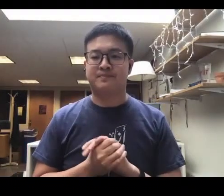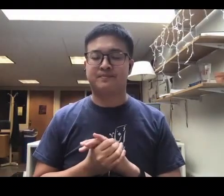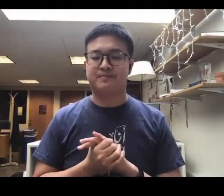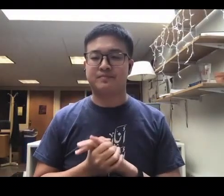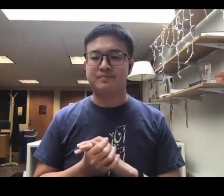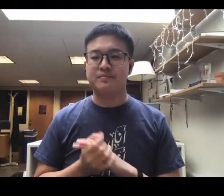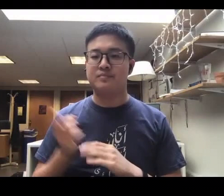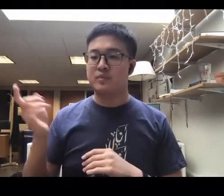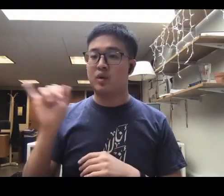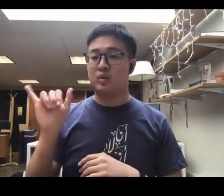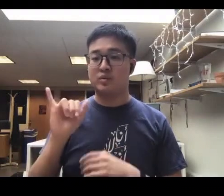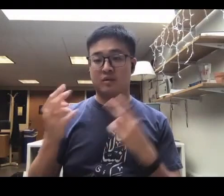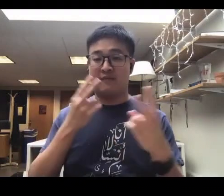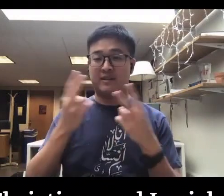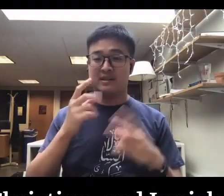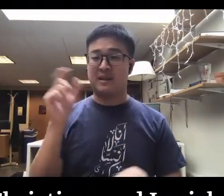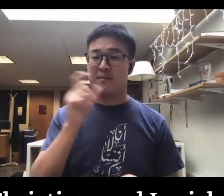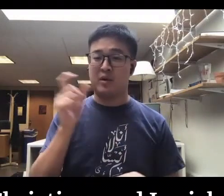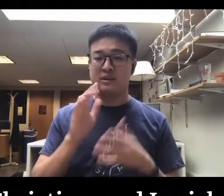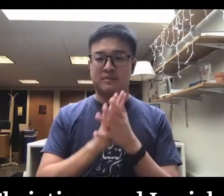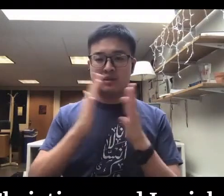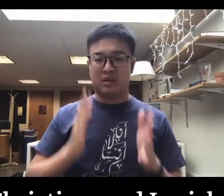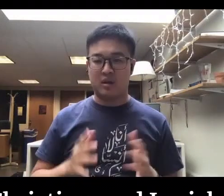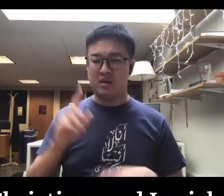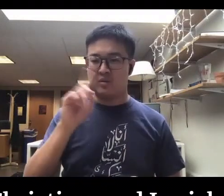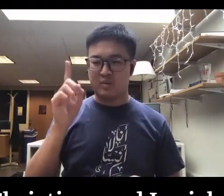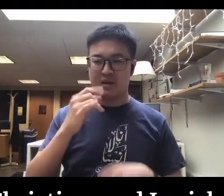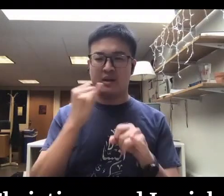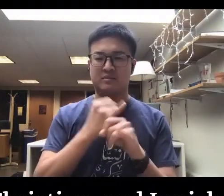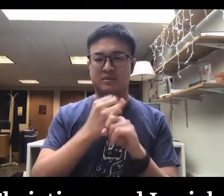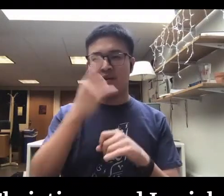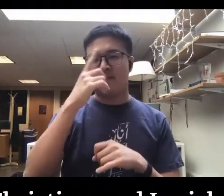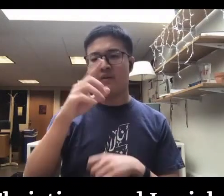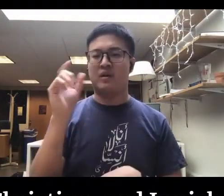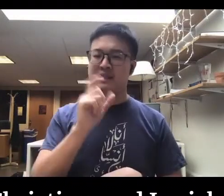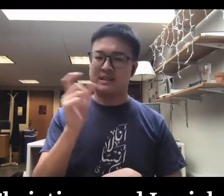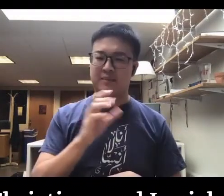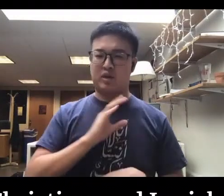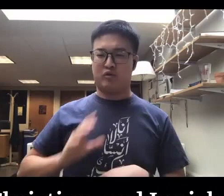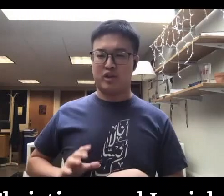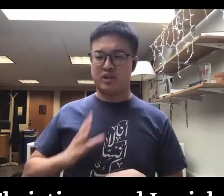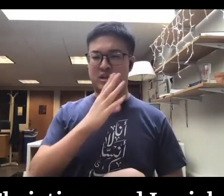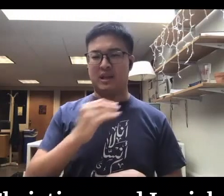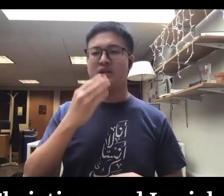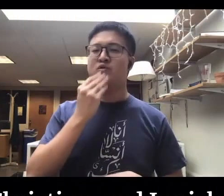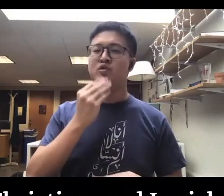She is also the visiting Muslim scholar at the Institute for Islamic, Christian and Jewish Studies.